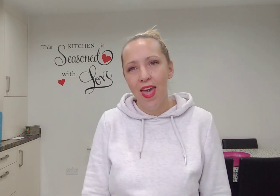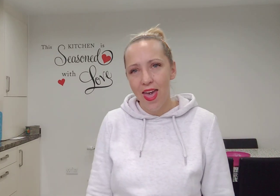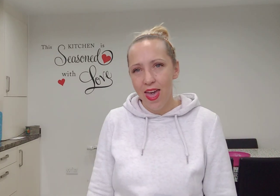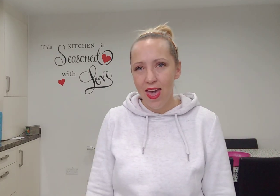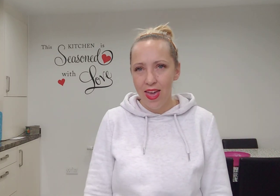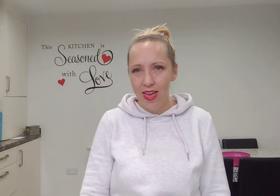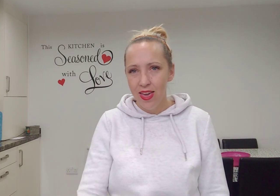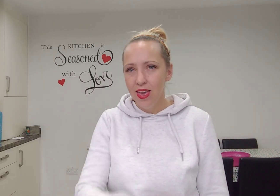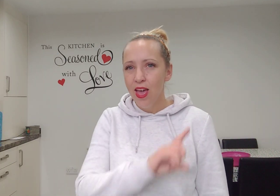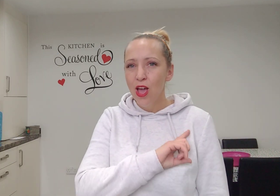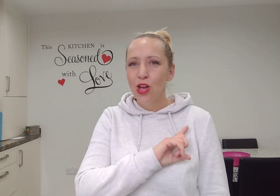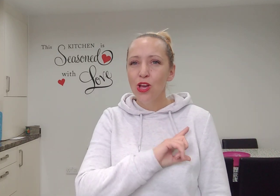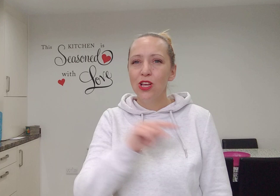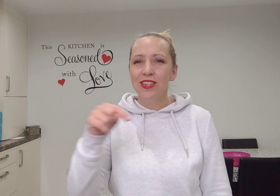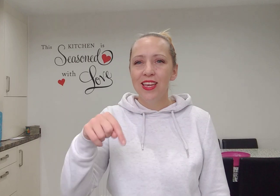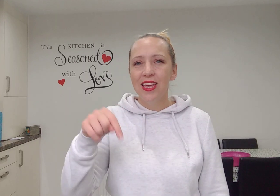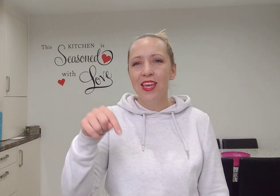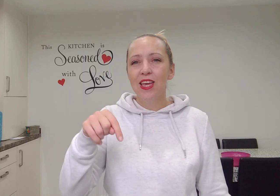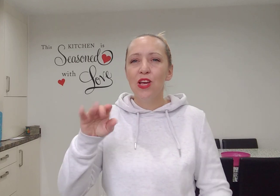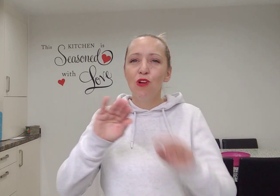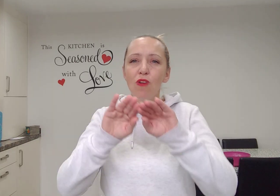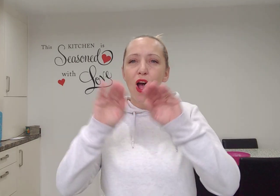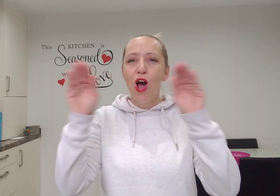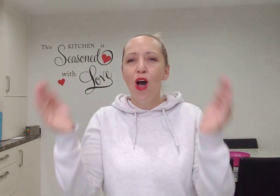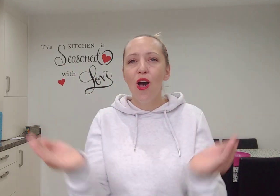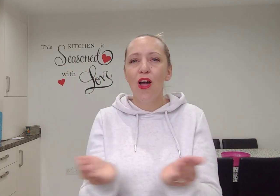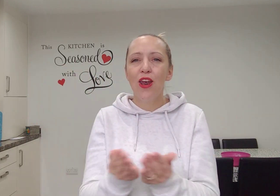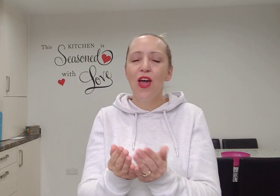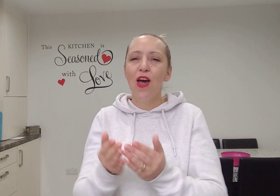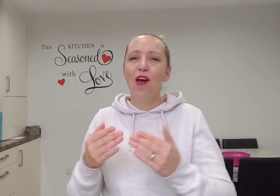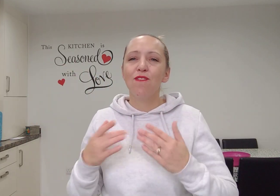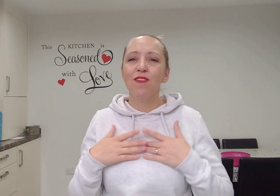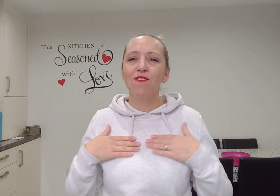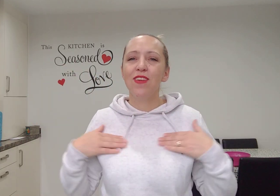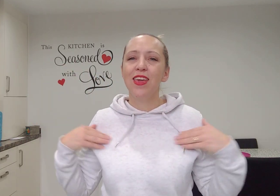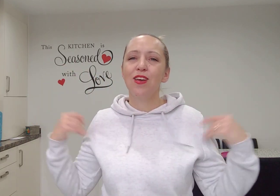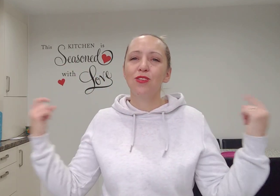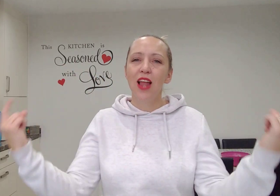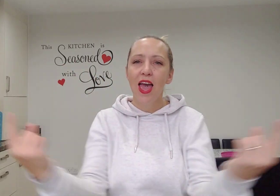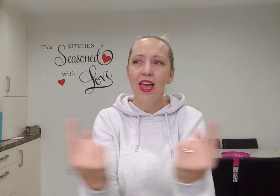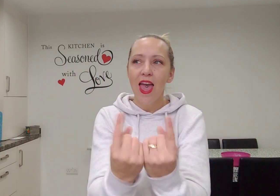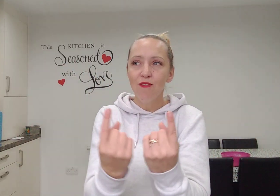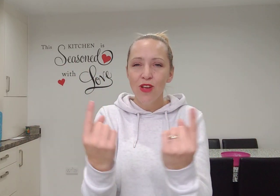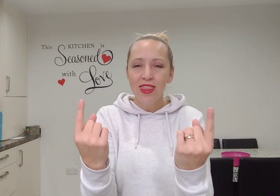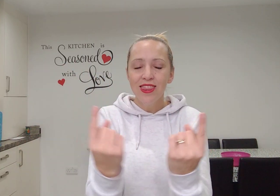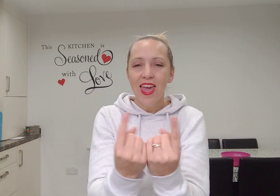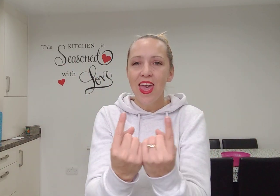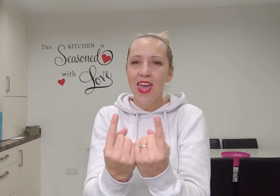Cause here on earth it feels like everything